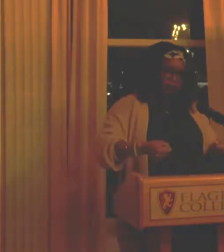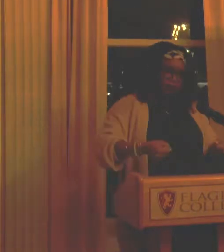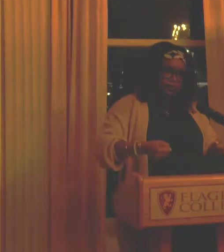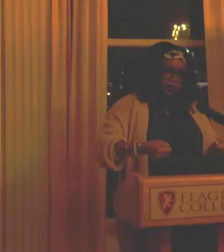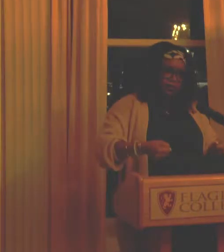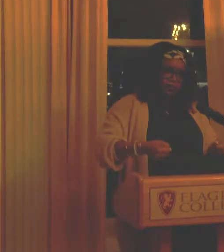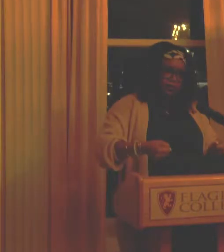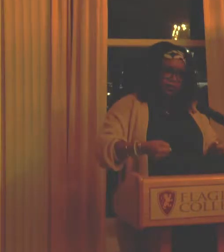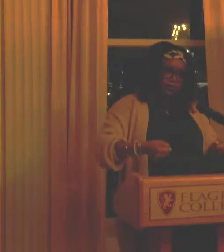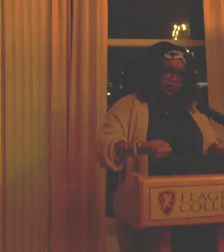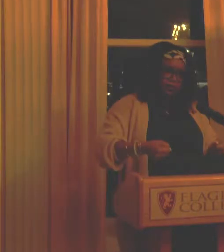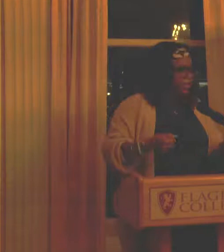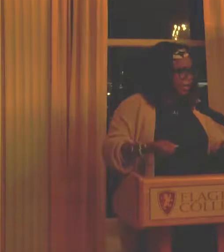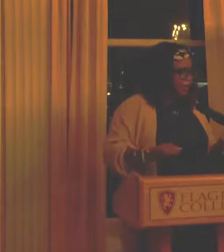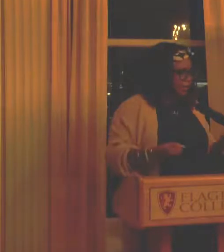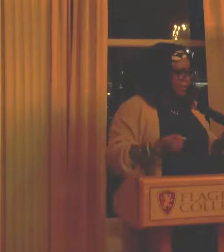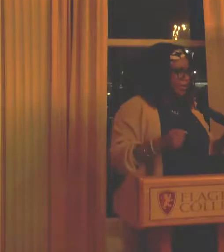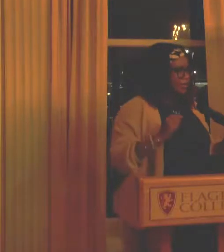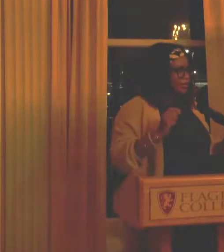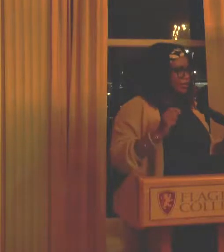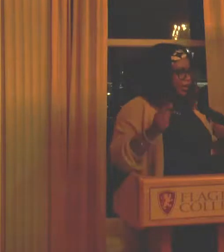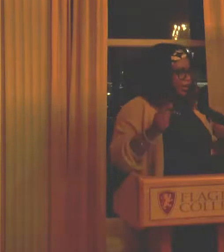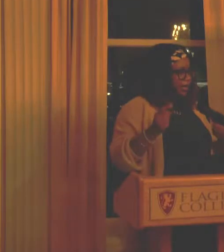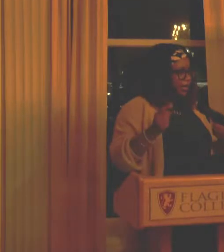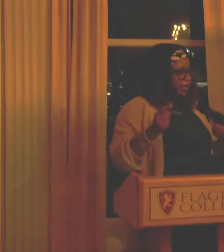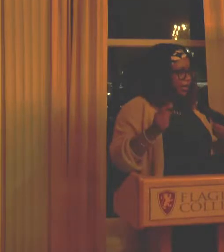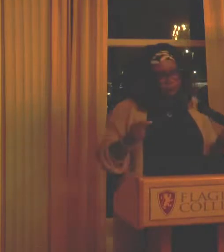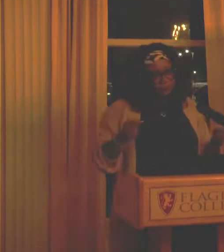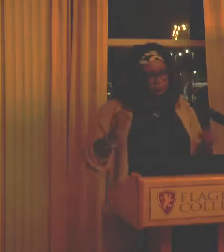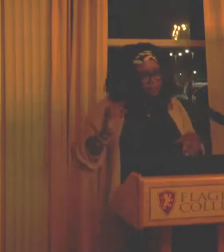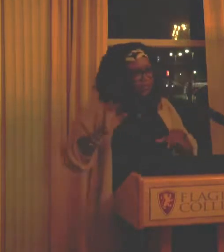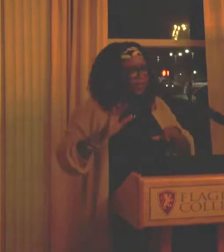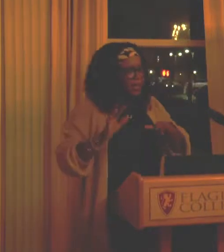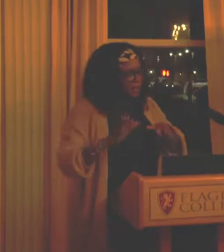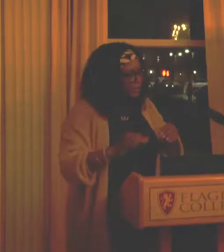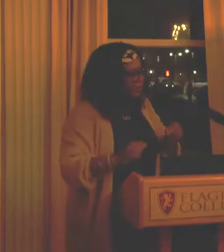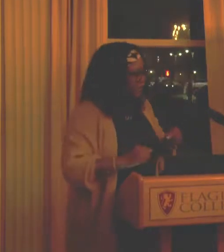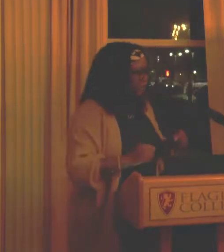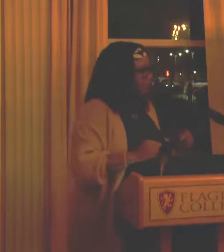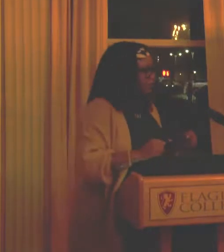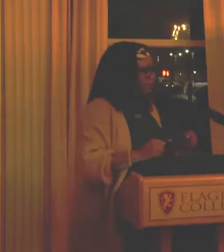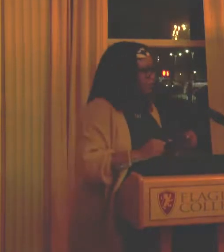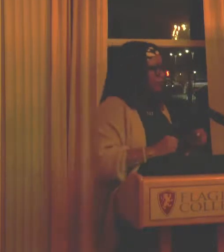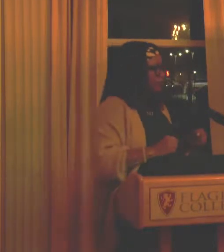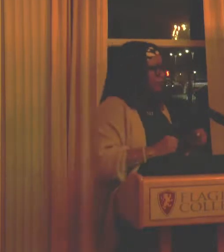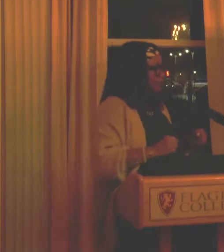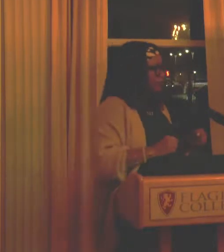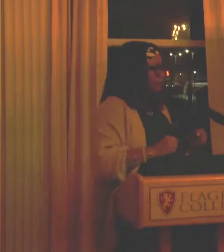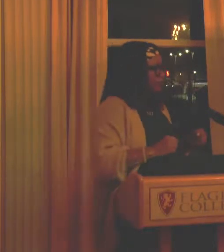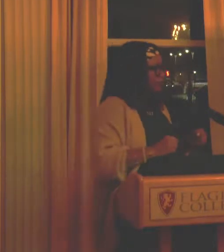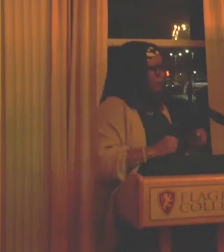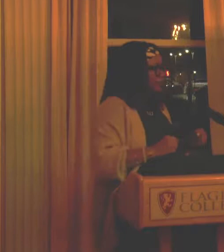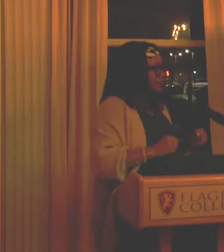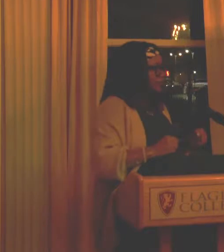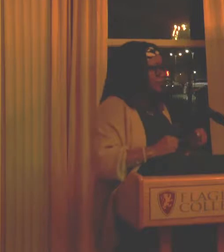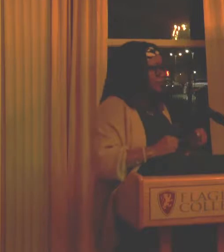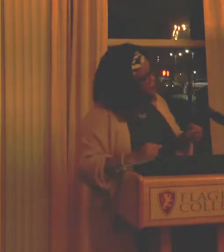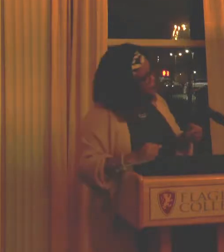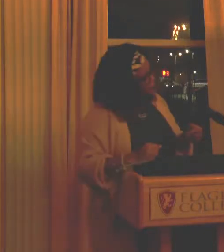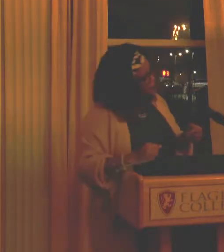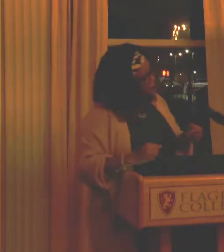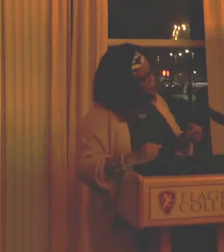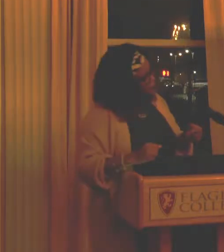You know? Something's going to happen. In this body of work, she's my cautionary tale. Something bad's going to happen.